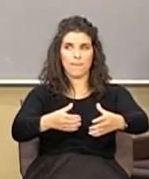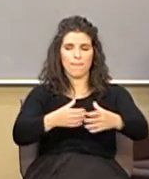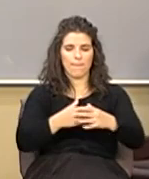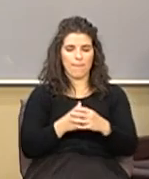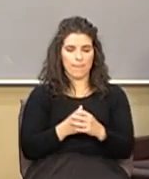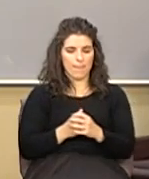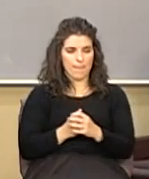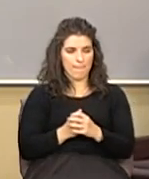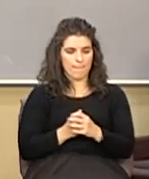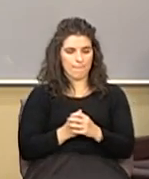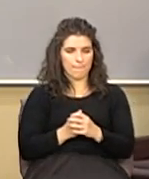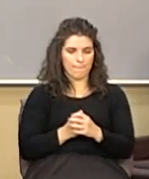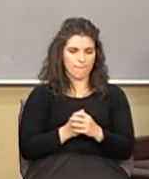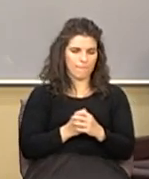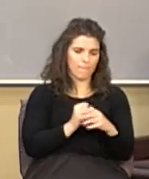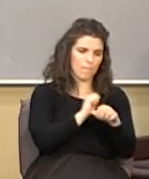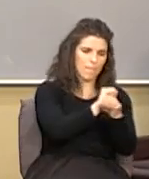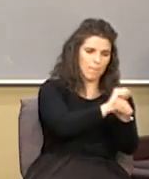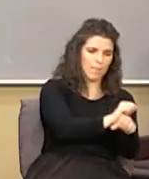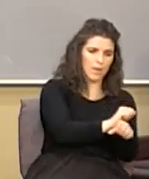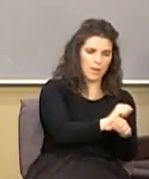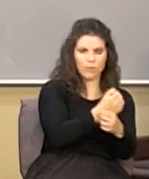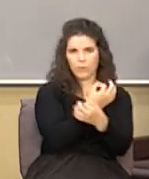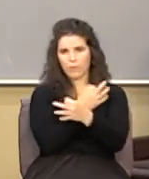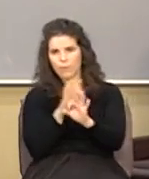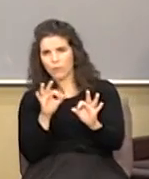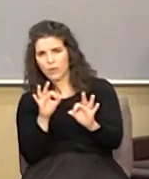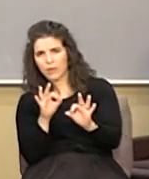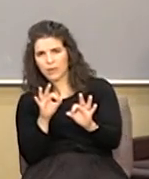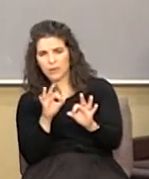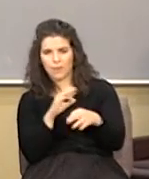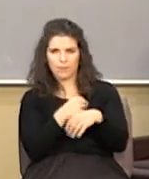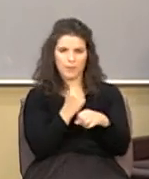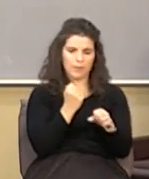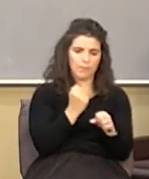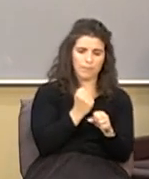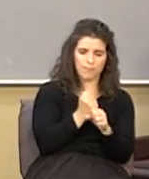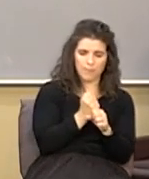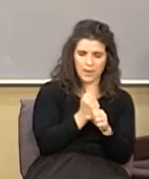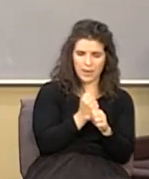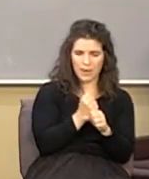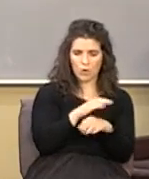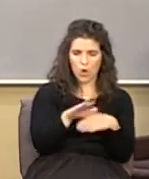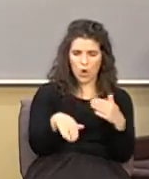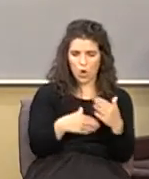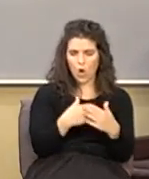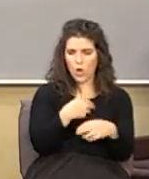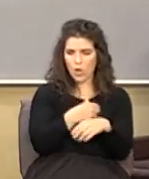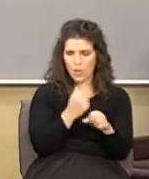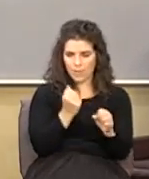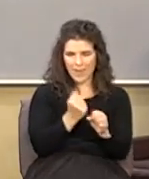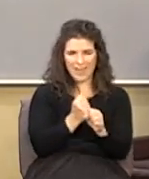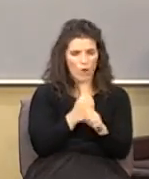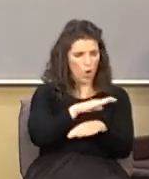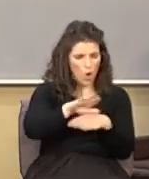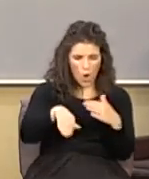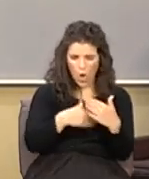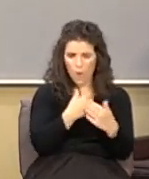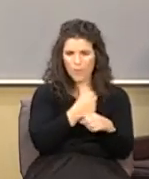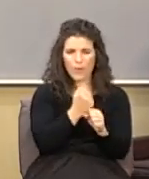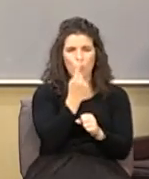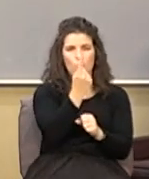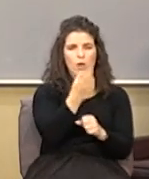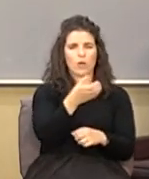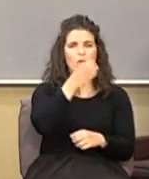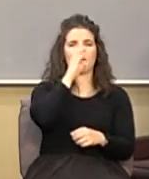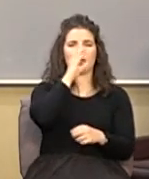whether we bond or free and have been made been all made all made all of us to drink of that one